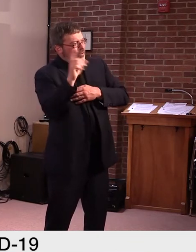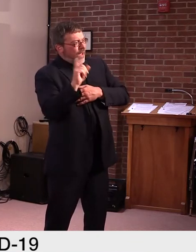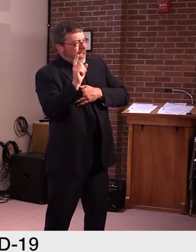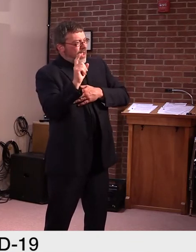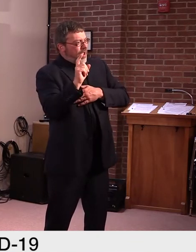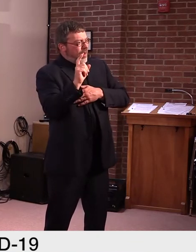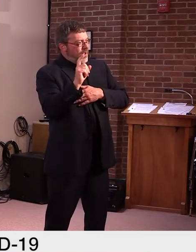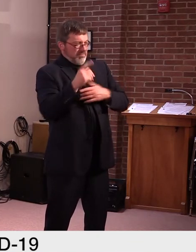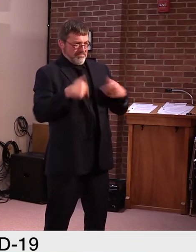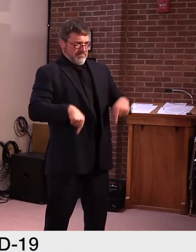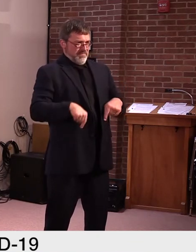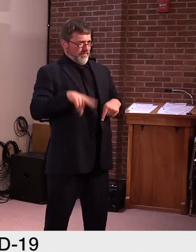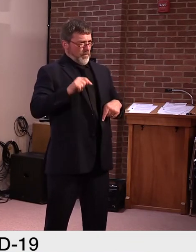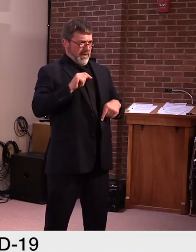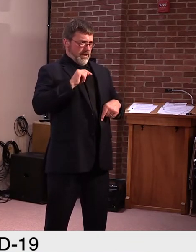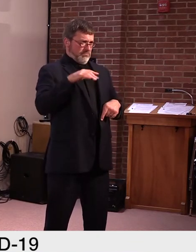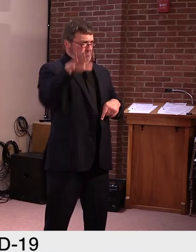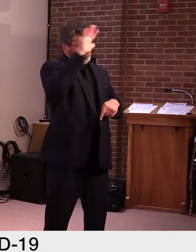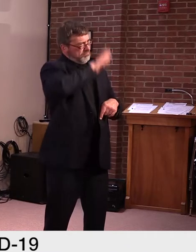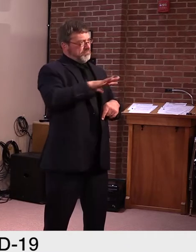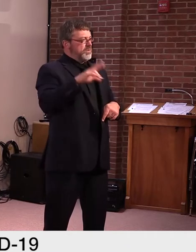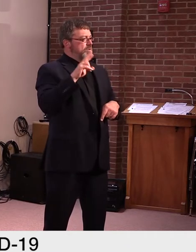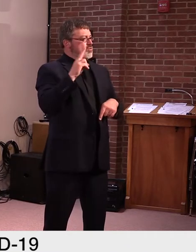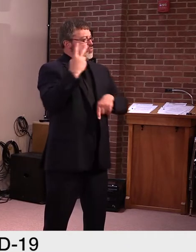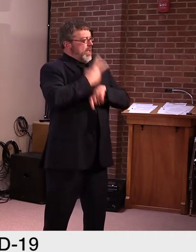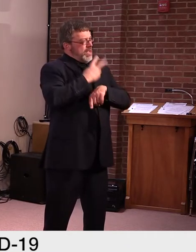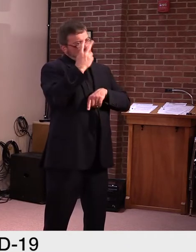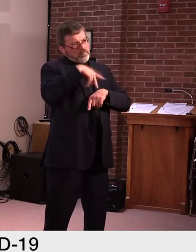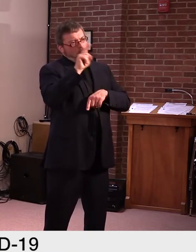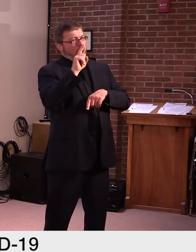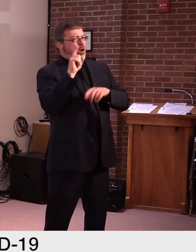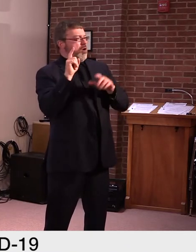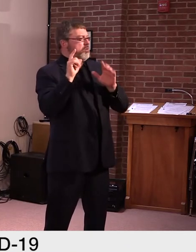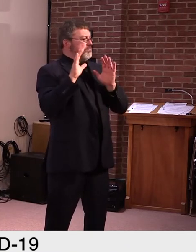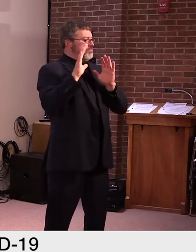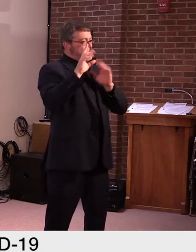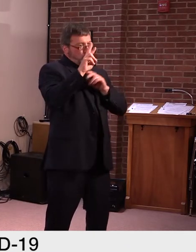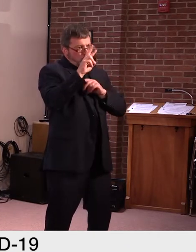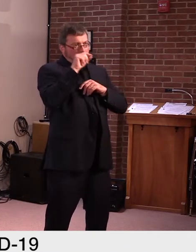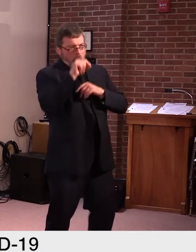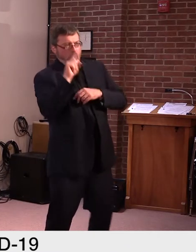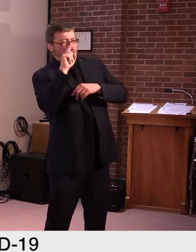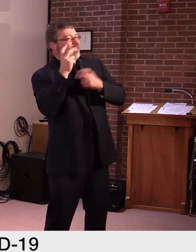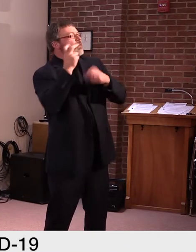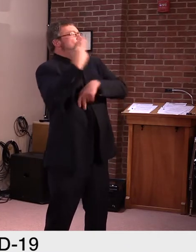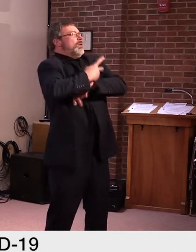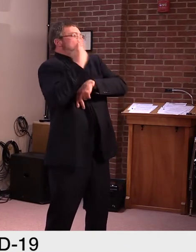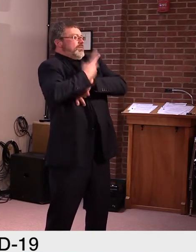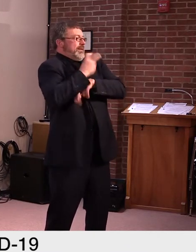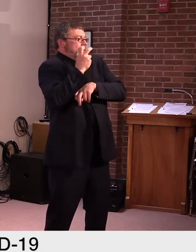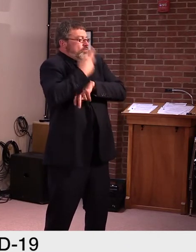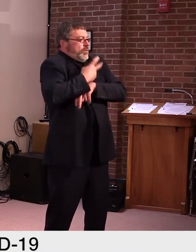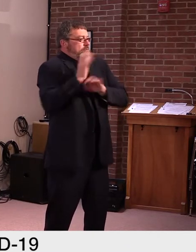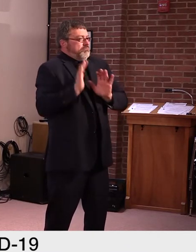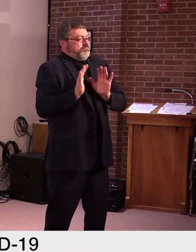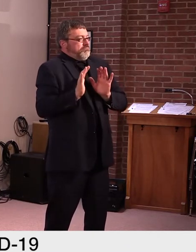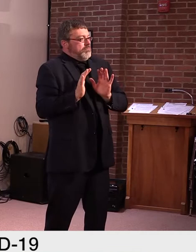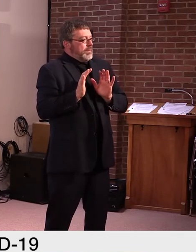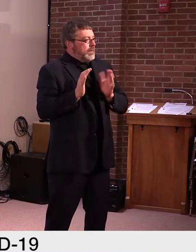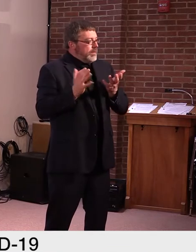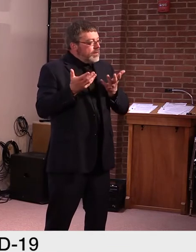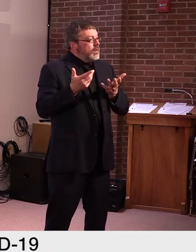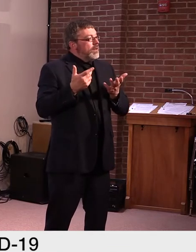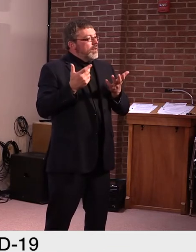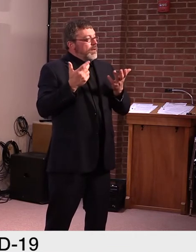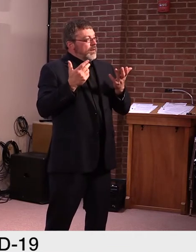And again, with the state lab is, it's, it's quicker than, than that. There were, um, the, the, the total tests in the last